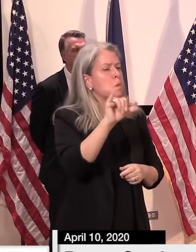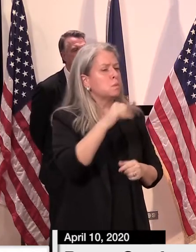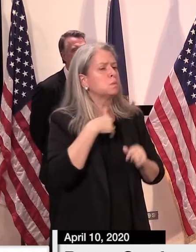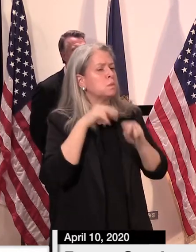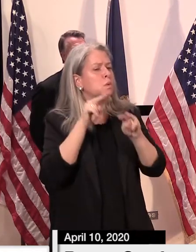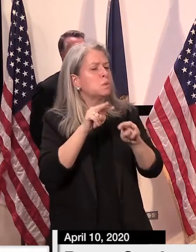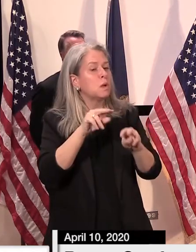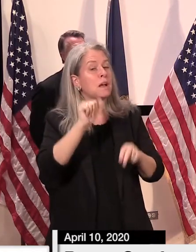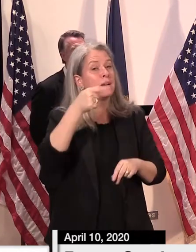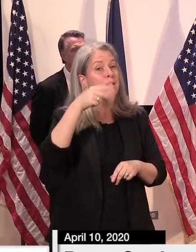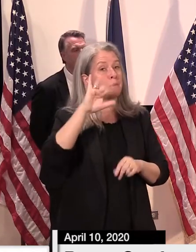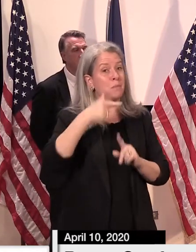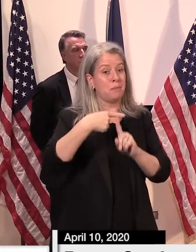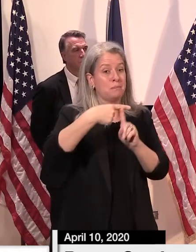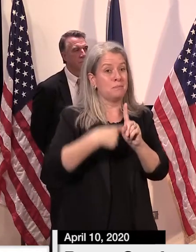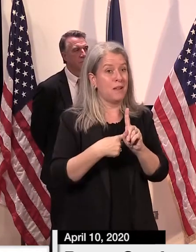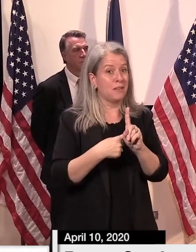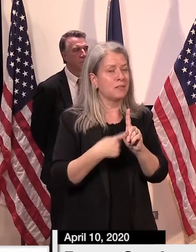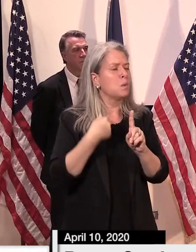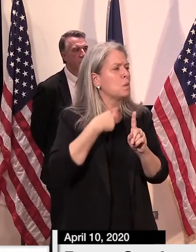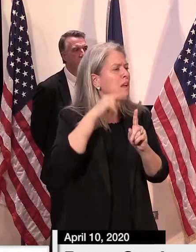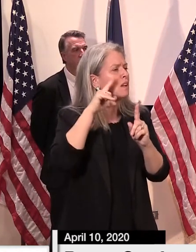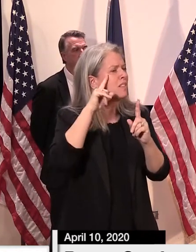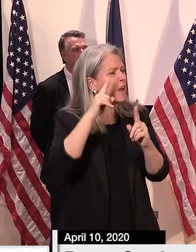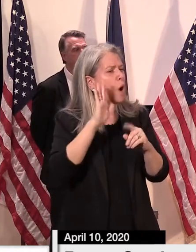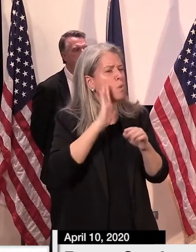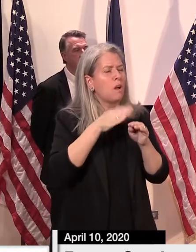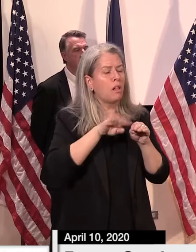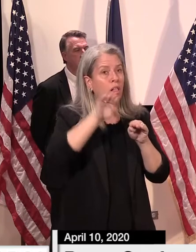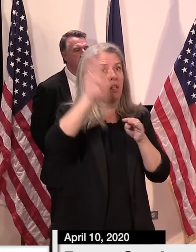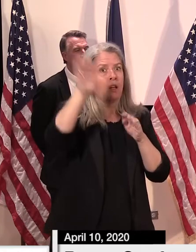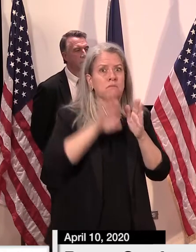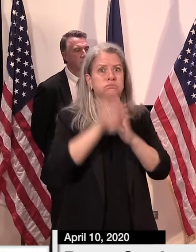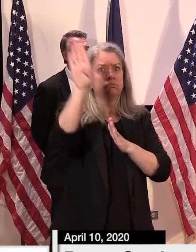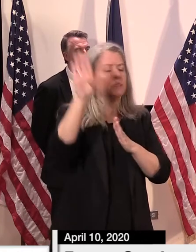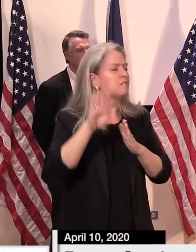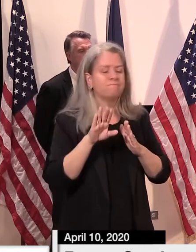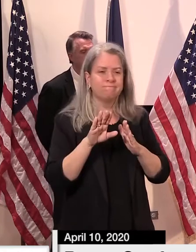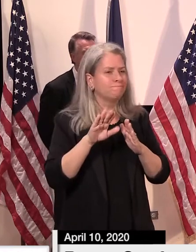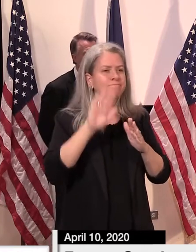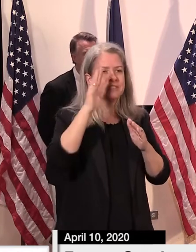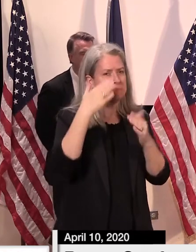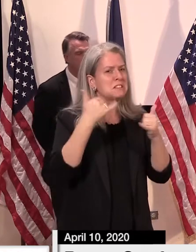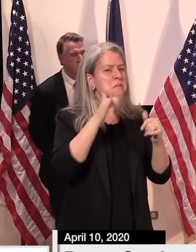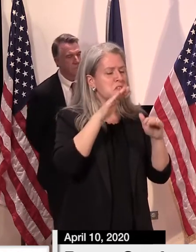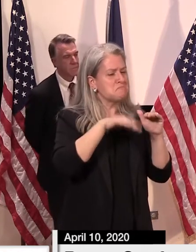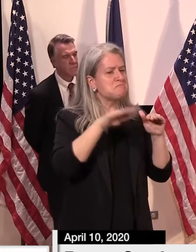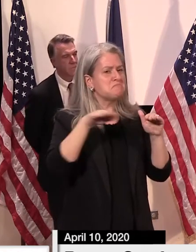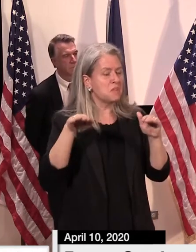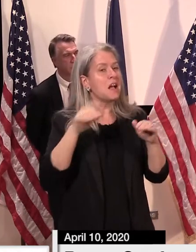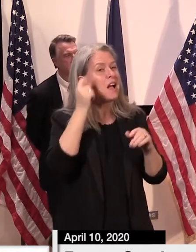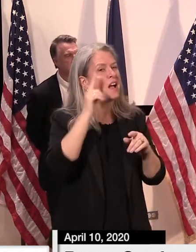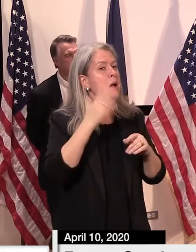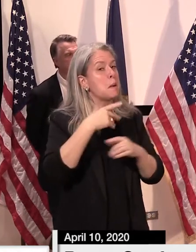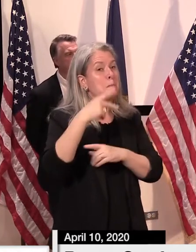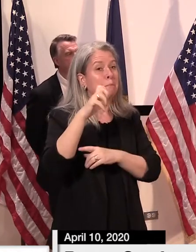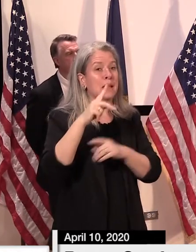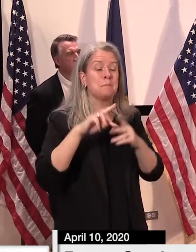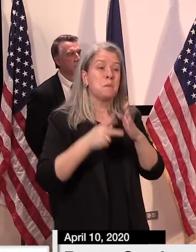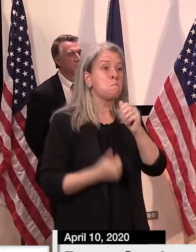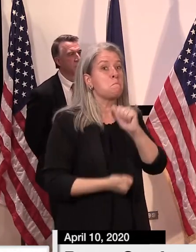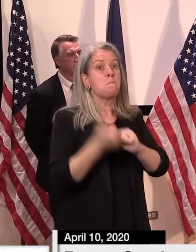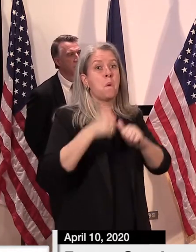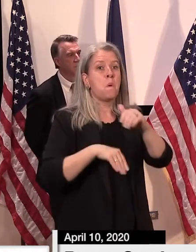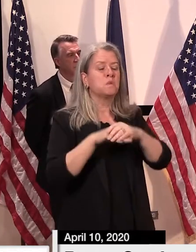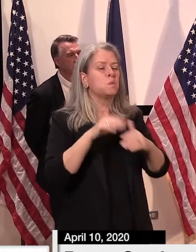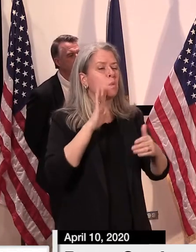than was initially anticipated, with the new confirmed cases still expected to peak over the next two to